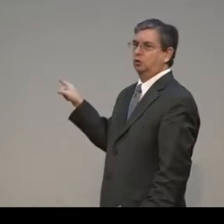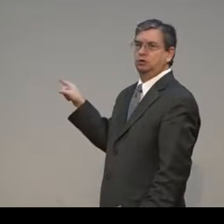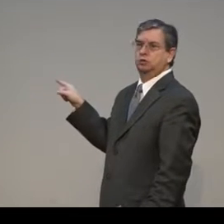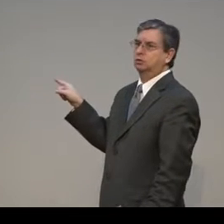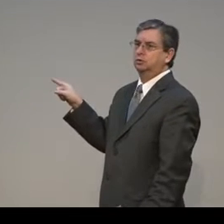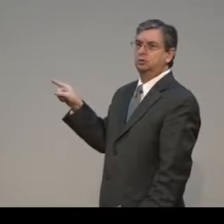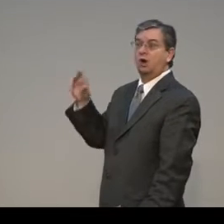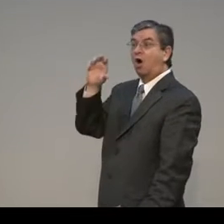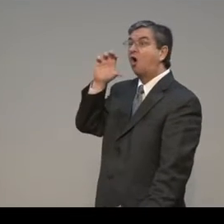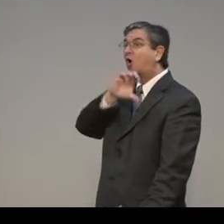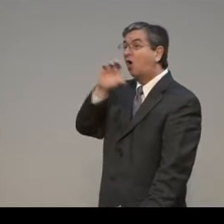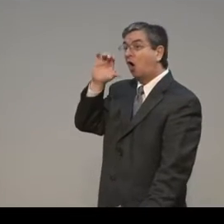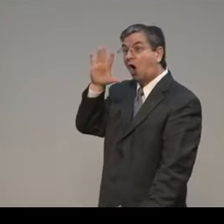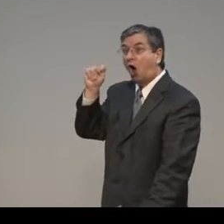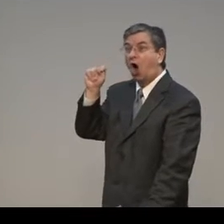Many religious people,